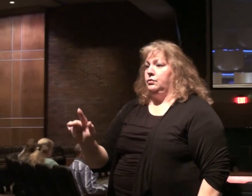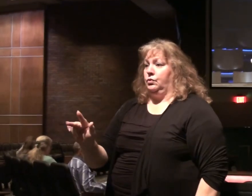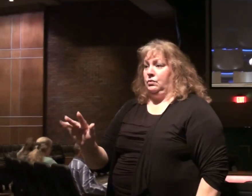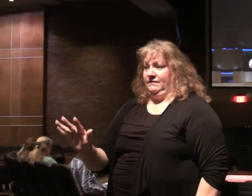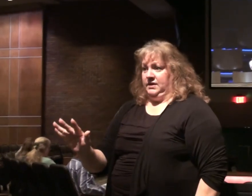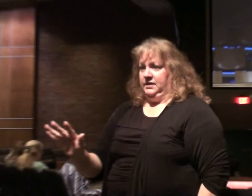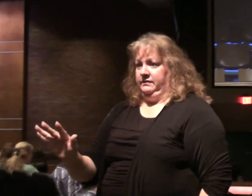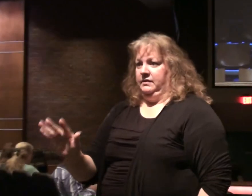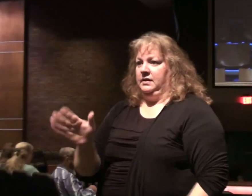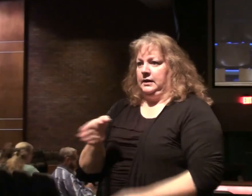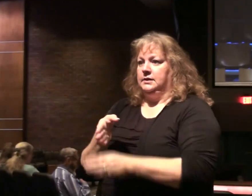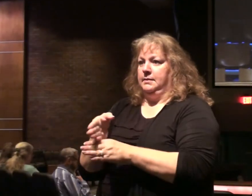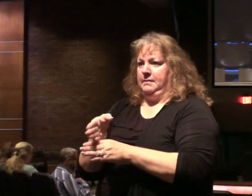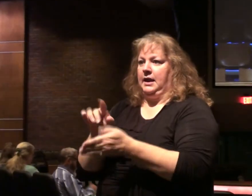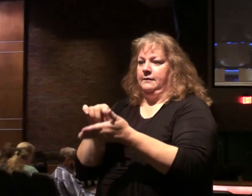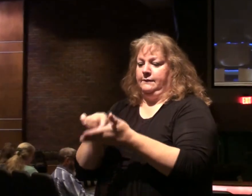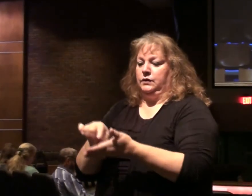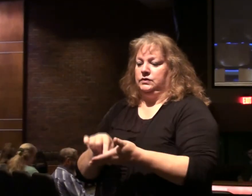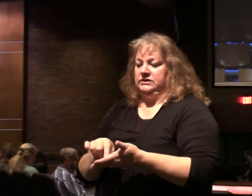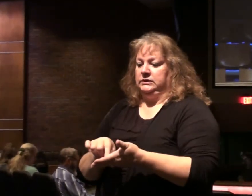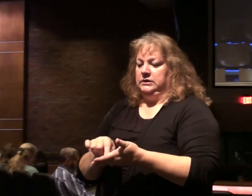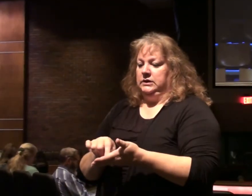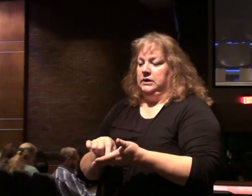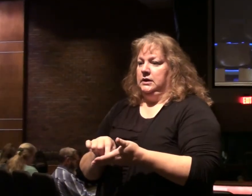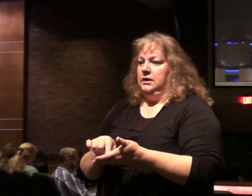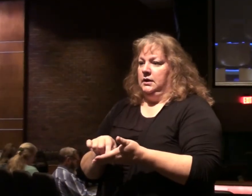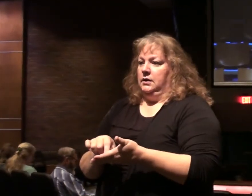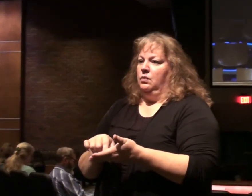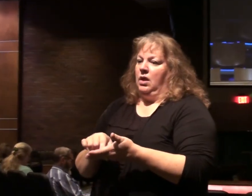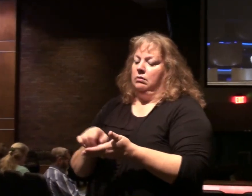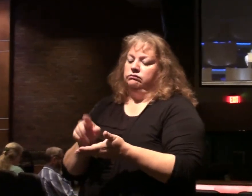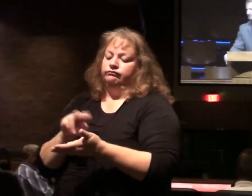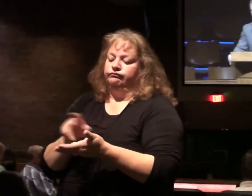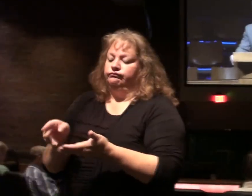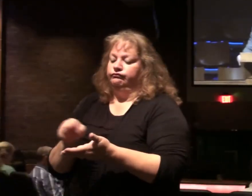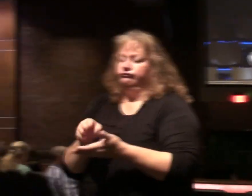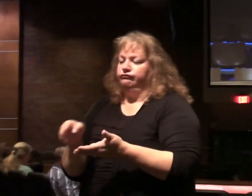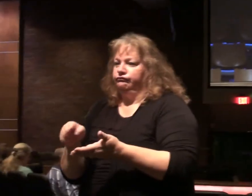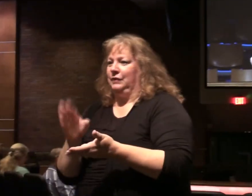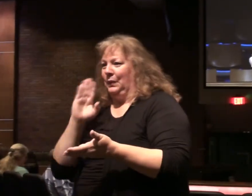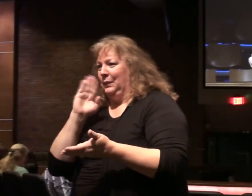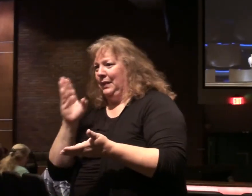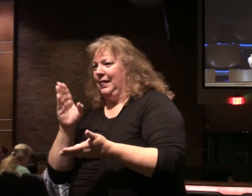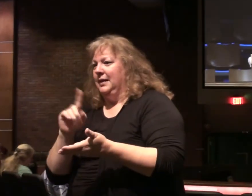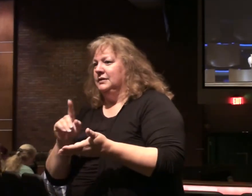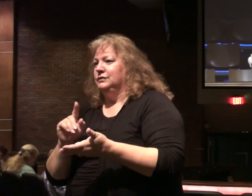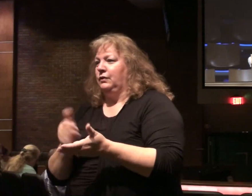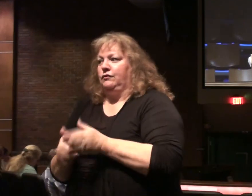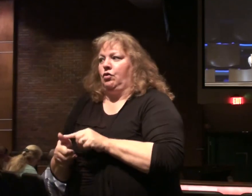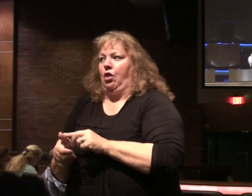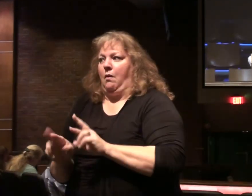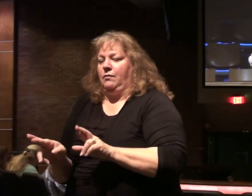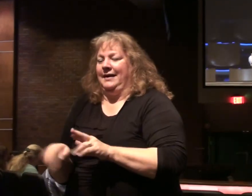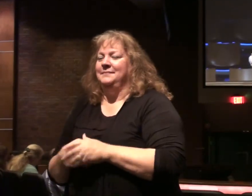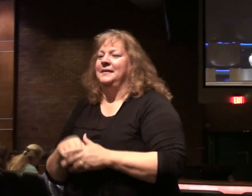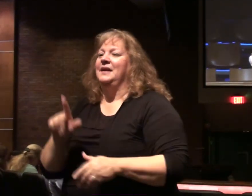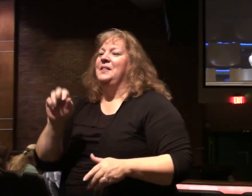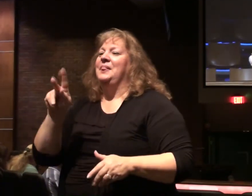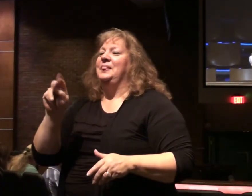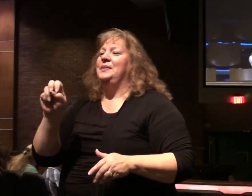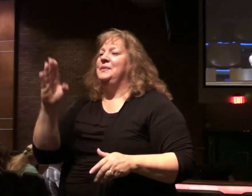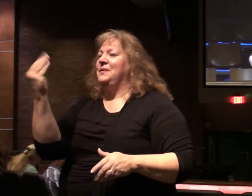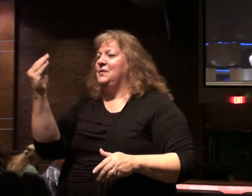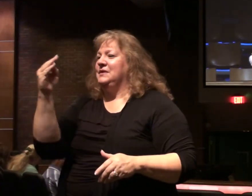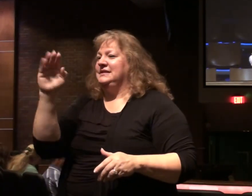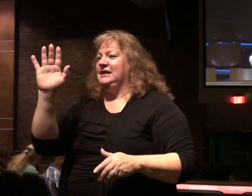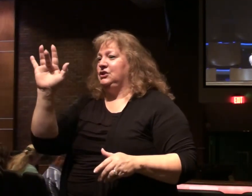That will be our main text, although we're going to a number of other places. So have your thumbs and your minds ready to go. But Luke 14, verse